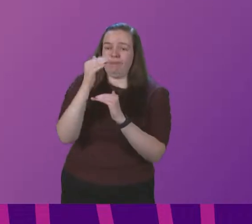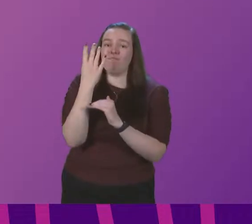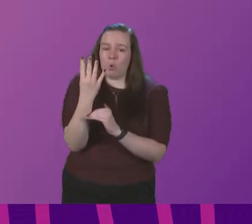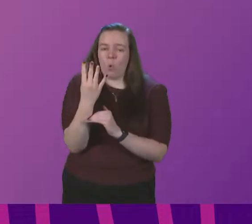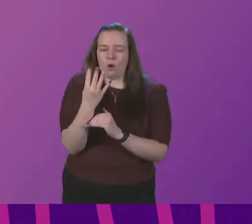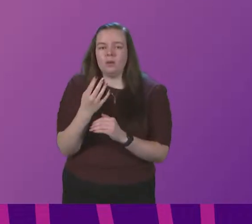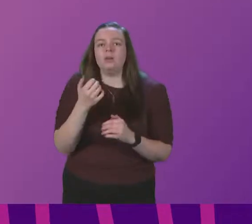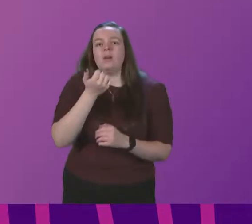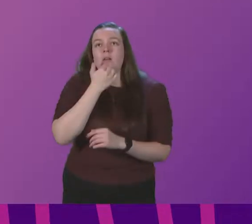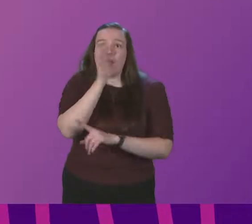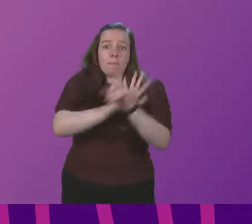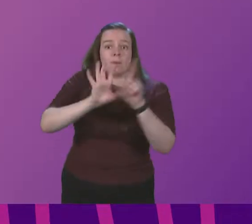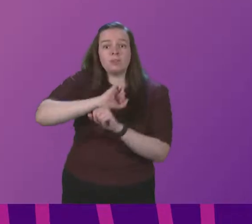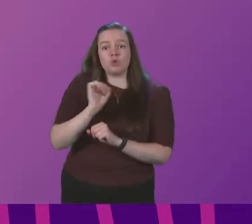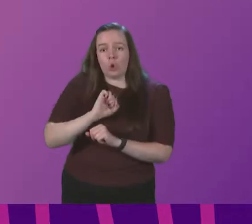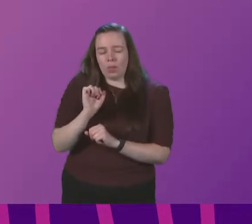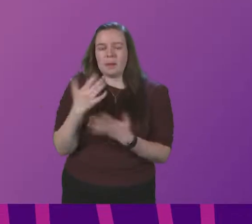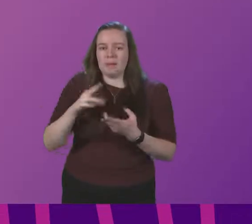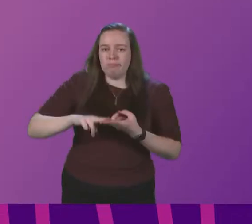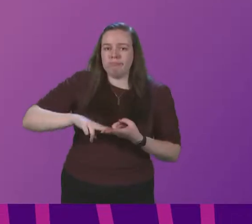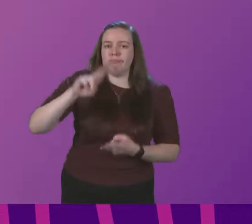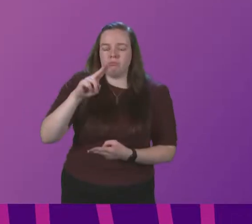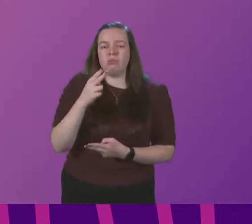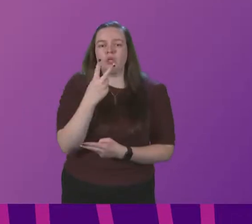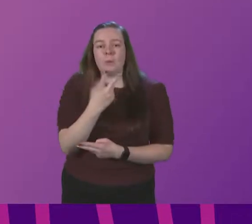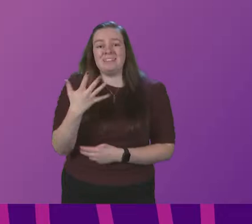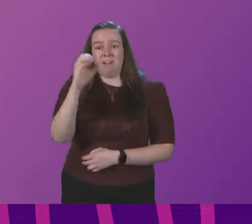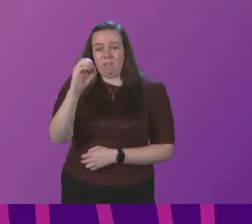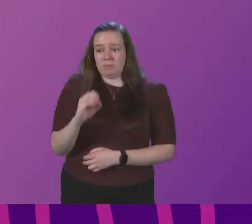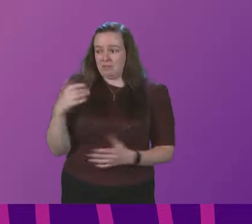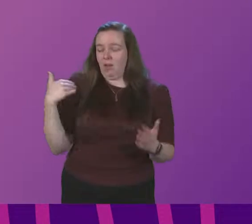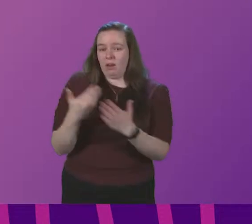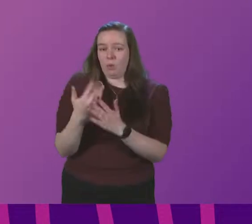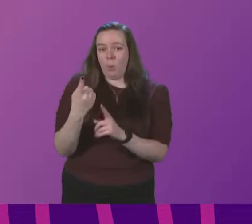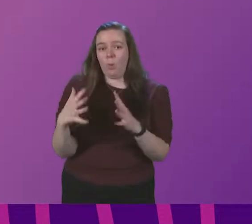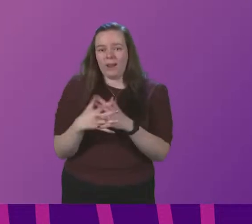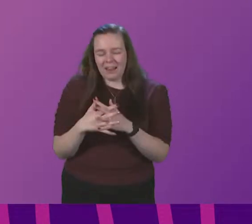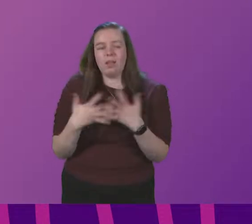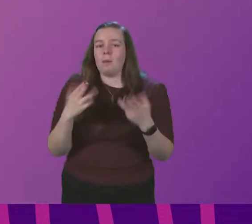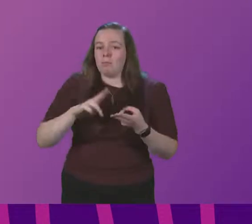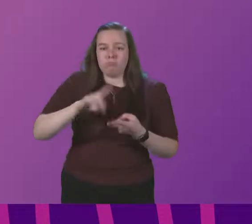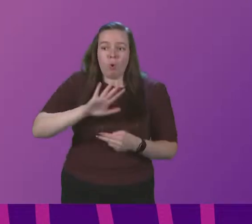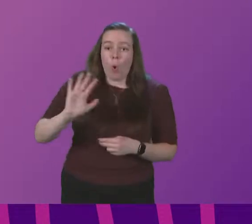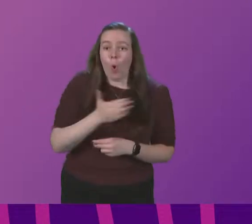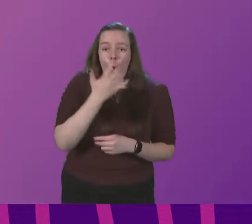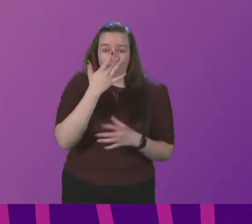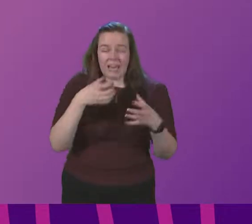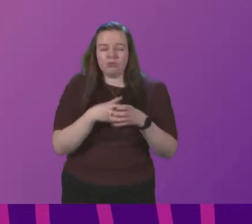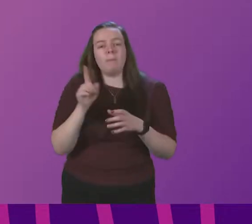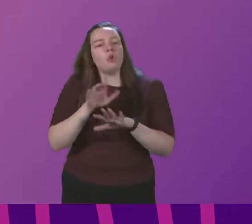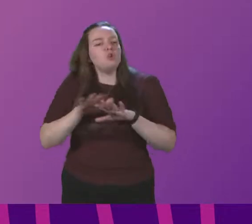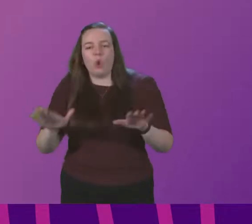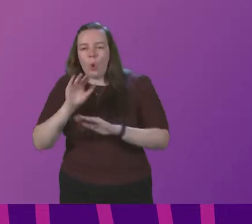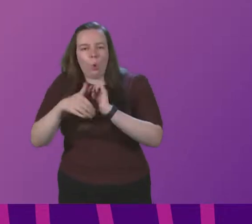Cases in Scotland in total have increased by a quarter in the past week. They have risen in all age groups except the over